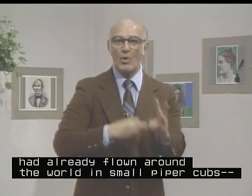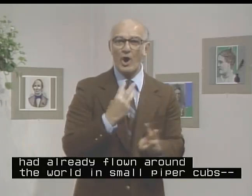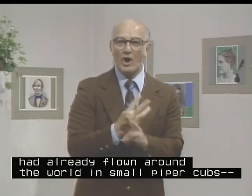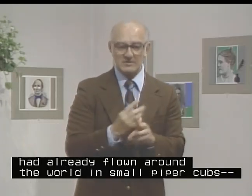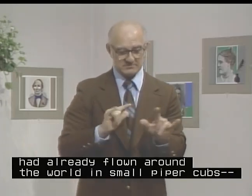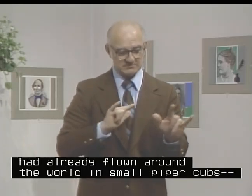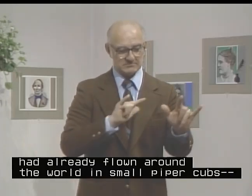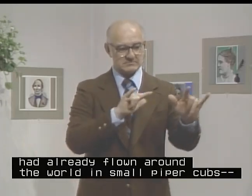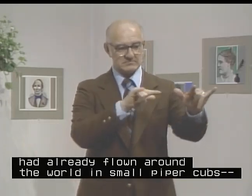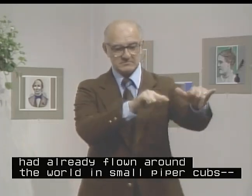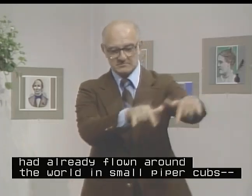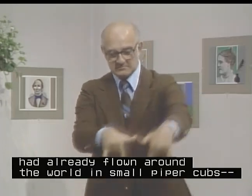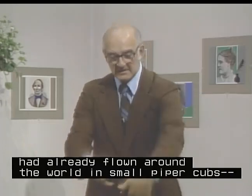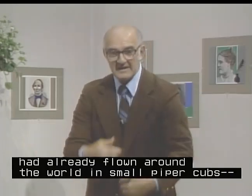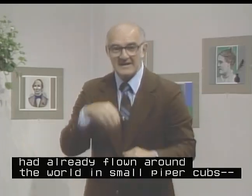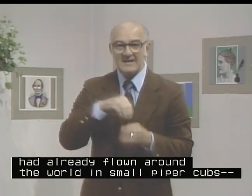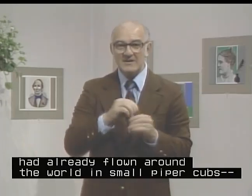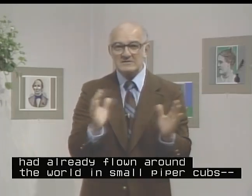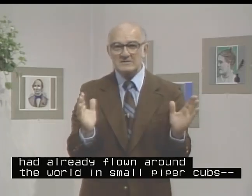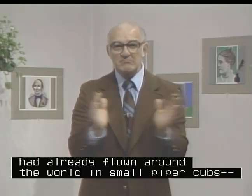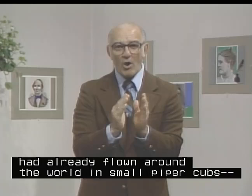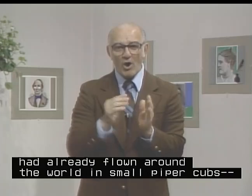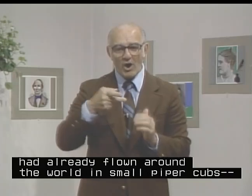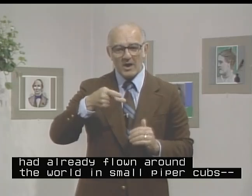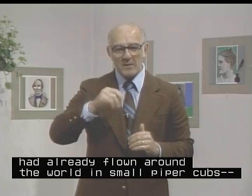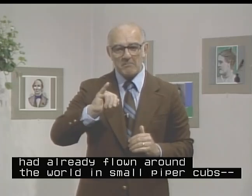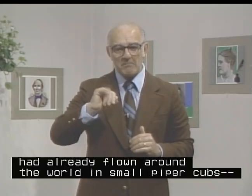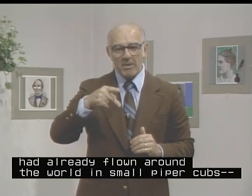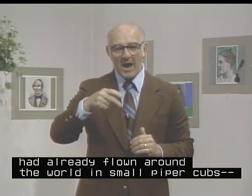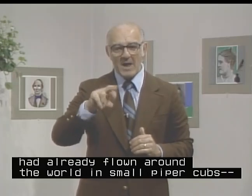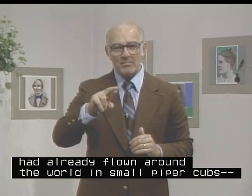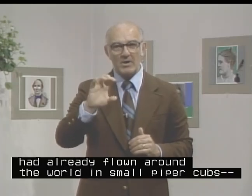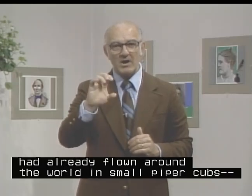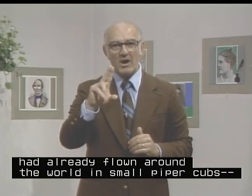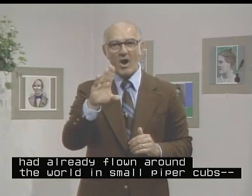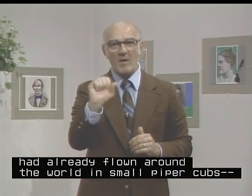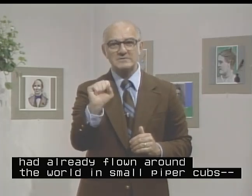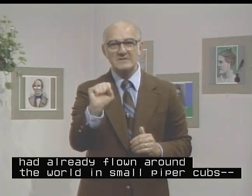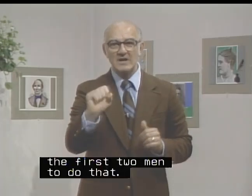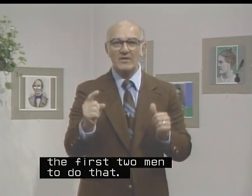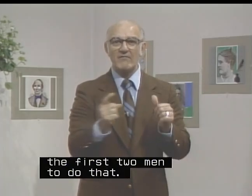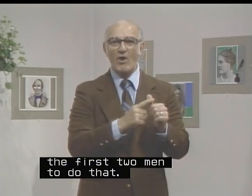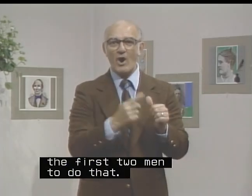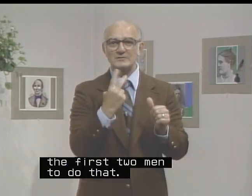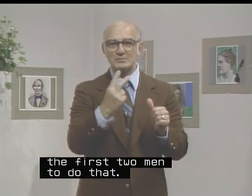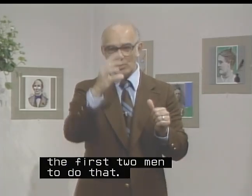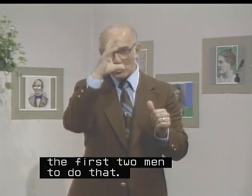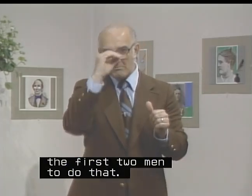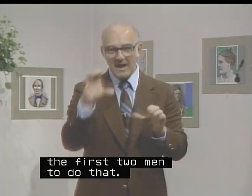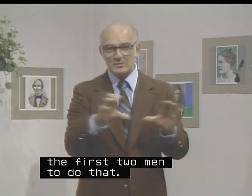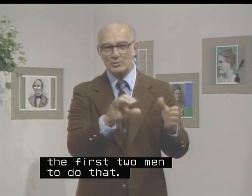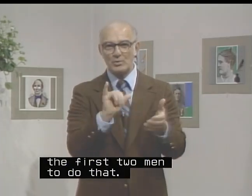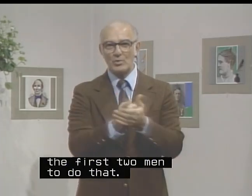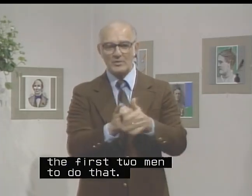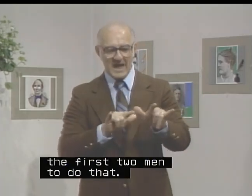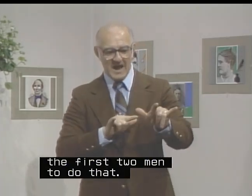world. Mmm. In small, piper cubs. Suffice two men to do that.